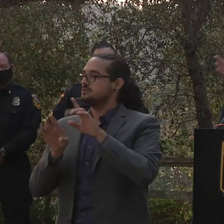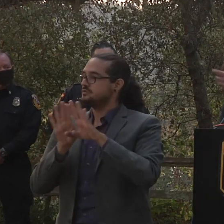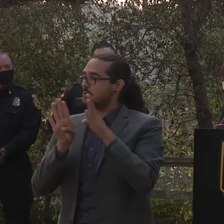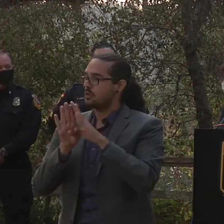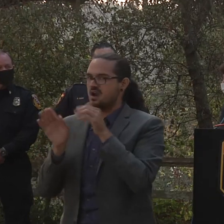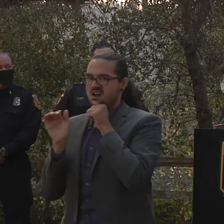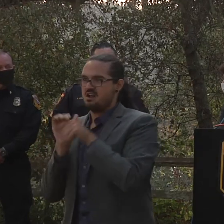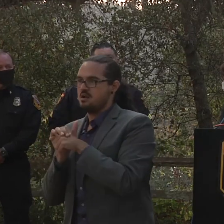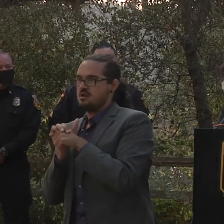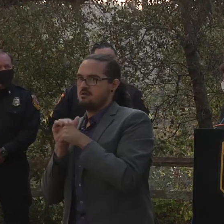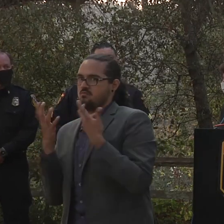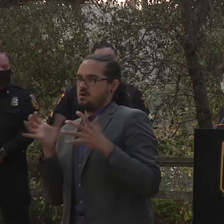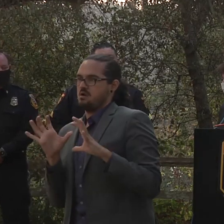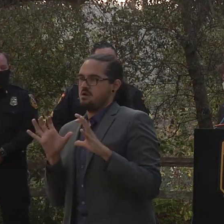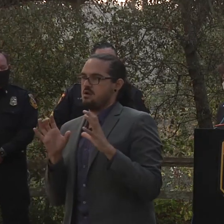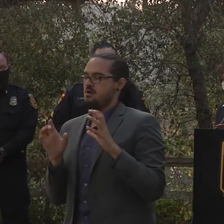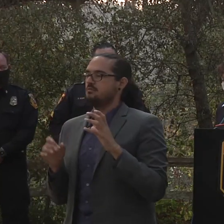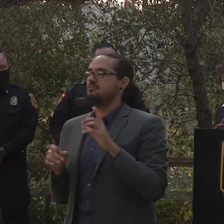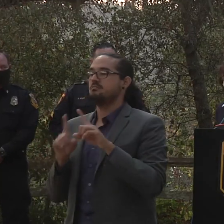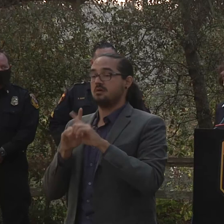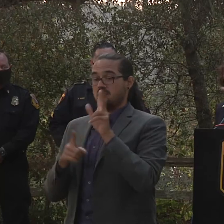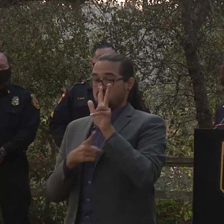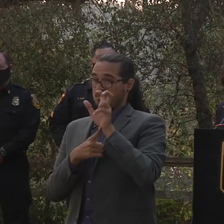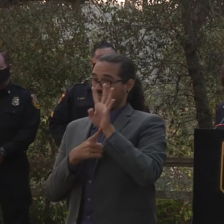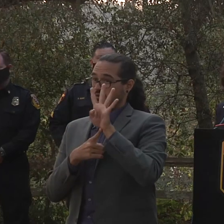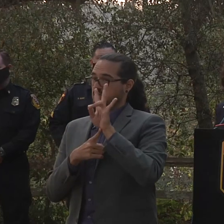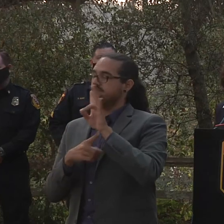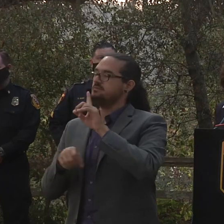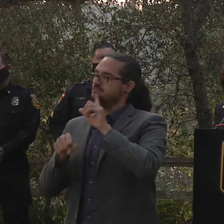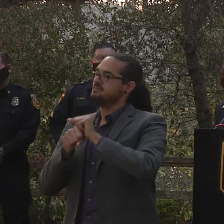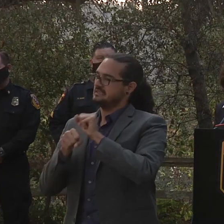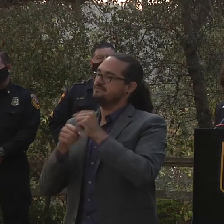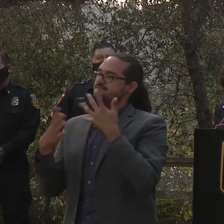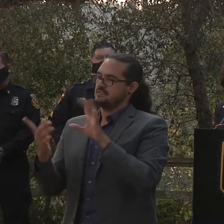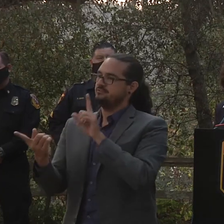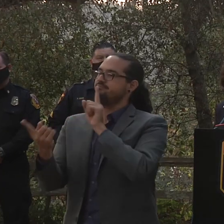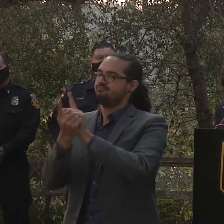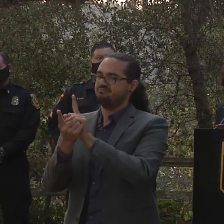uh 347 uh different houses told us they wanted to stay put